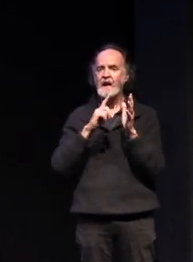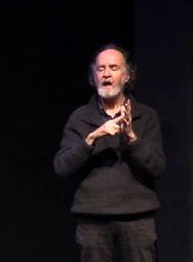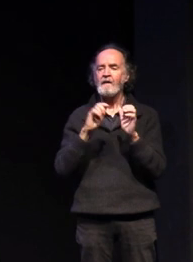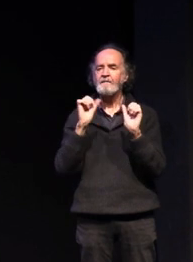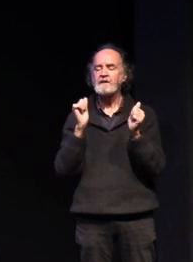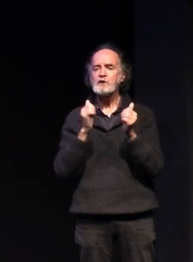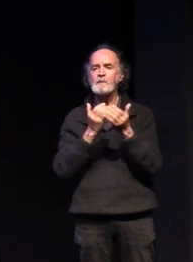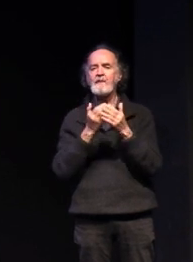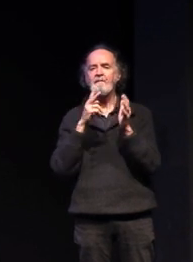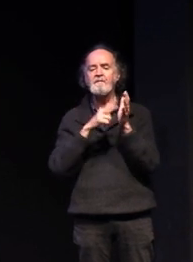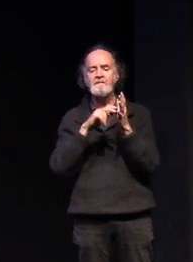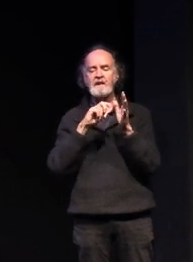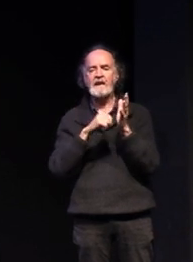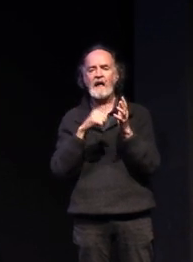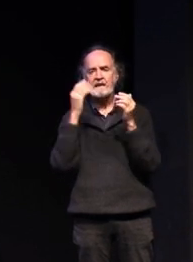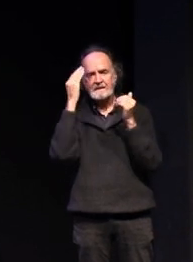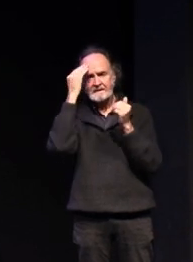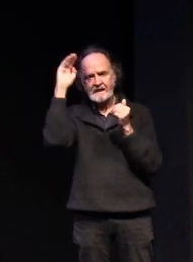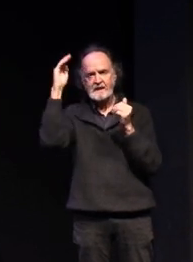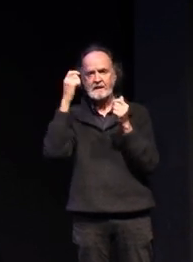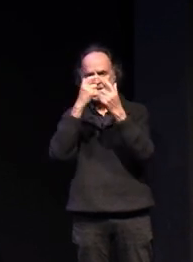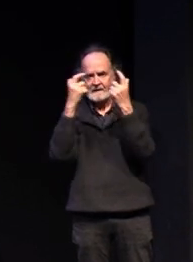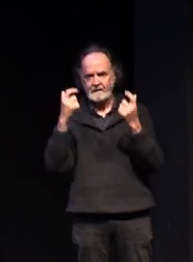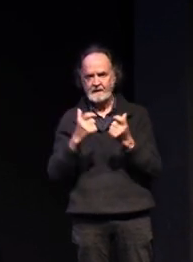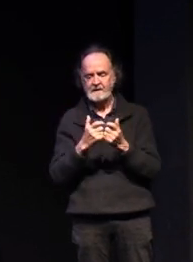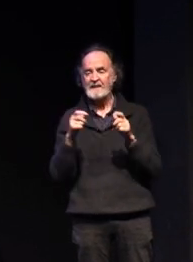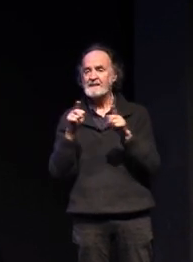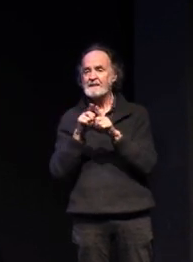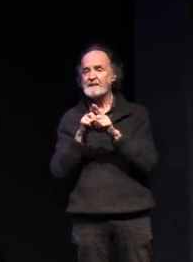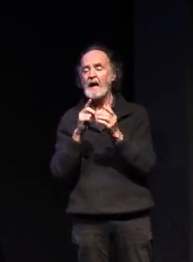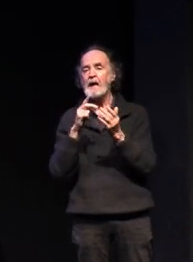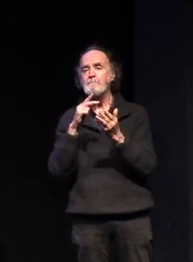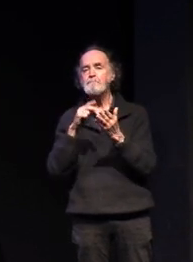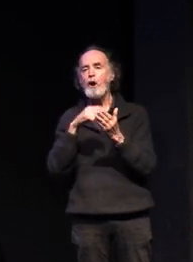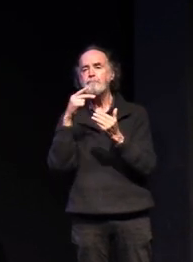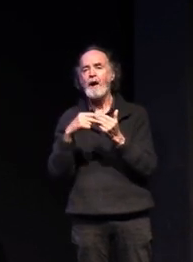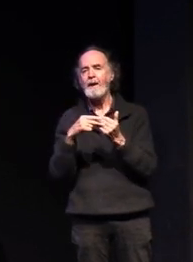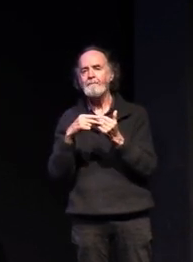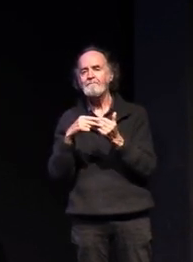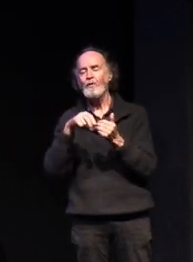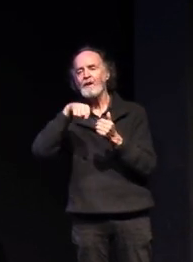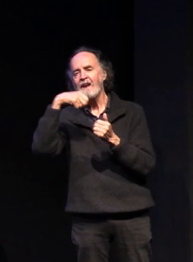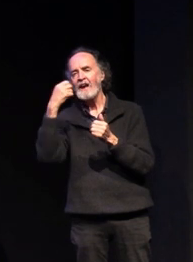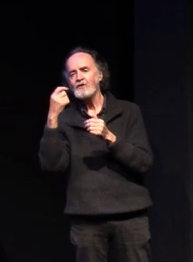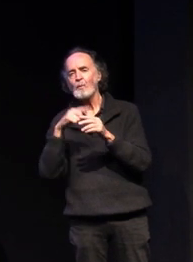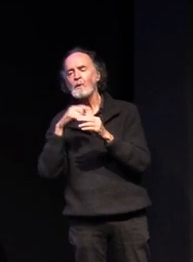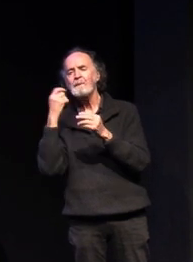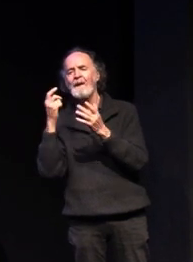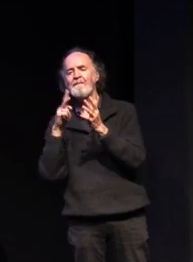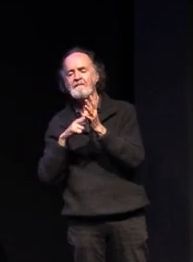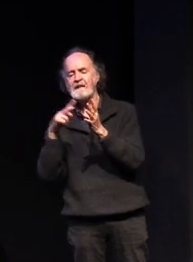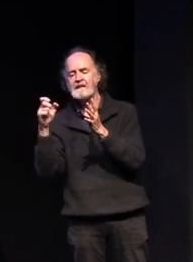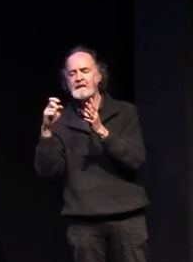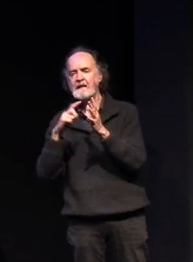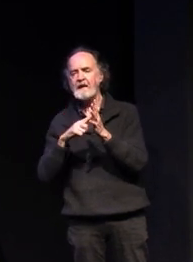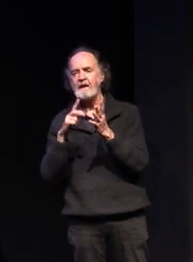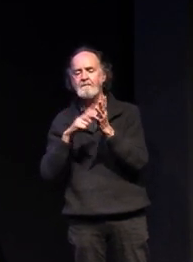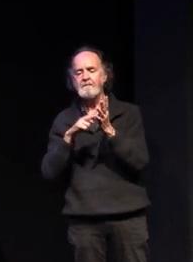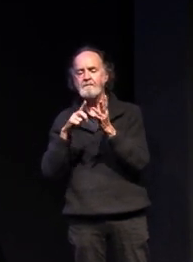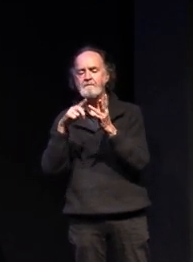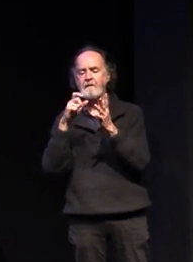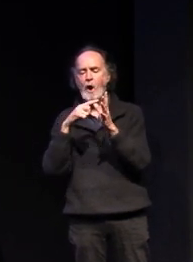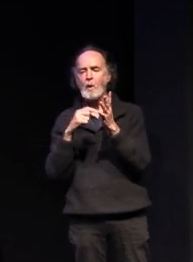vcal senior certificate the same program over the next two years will finish with a vce vocational certificate